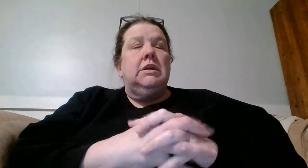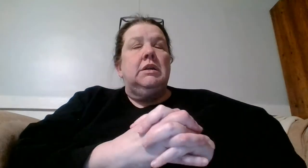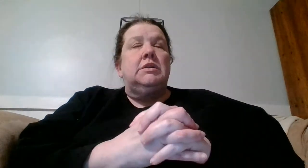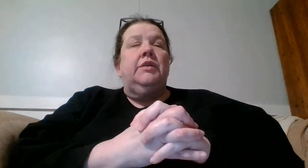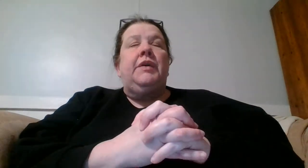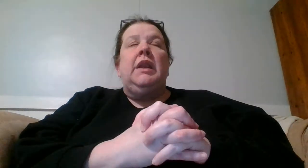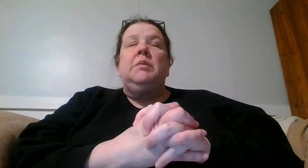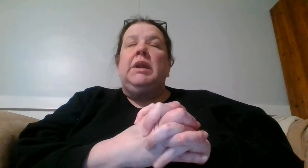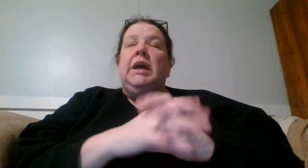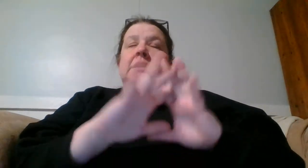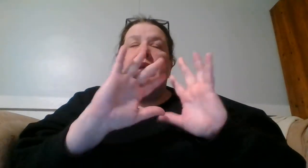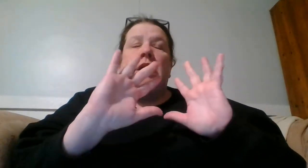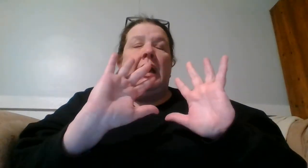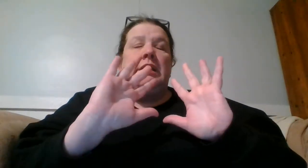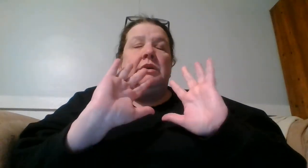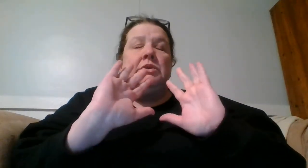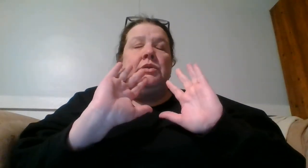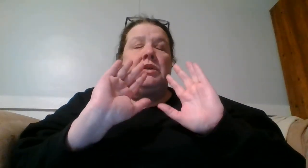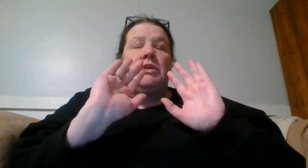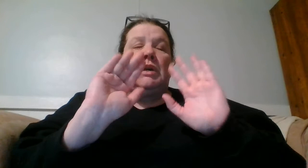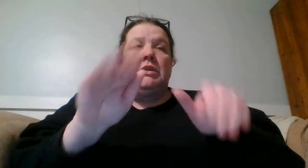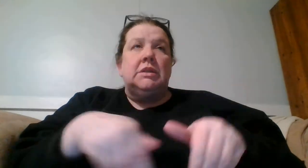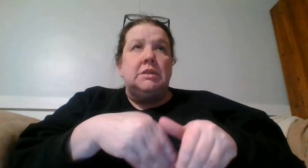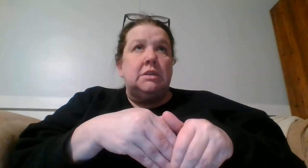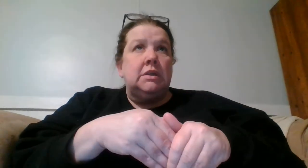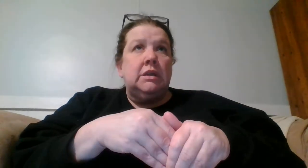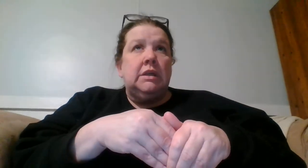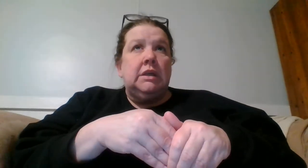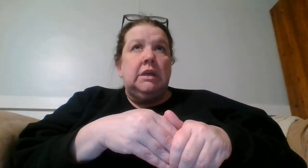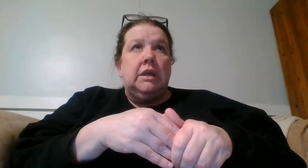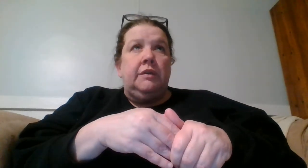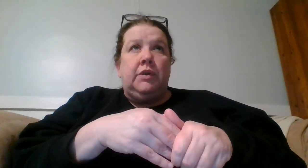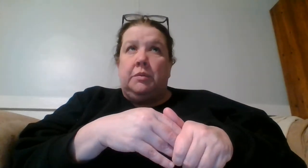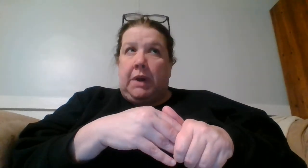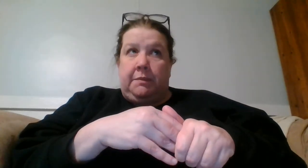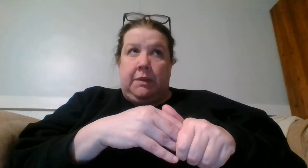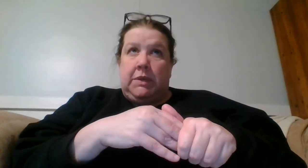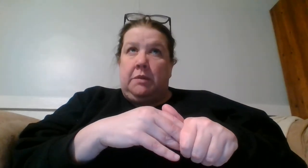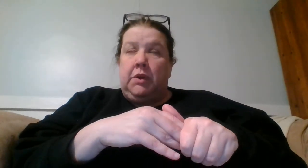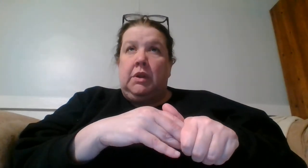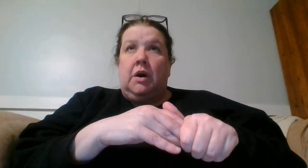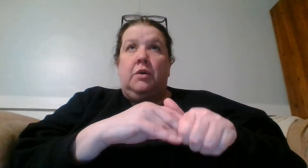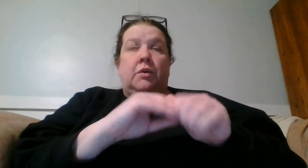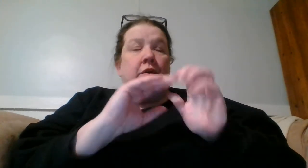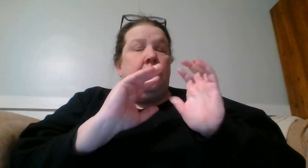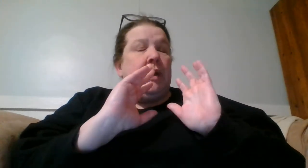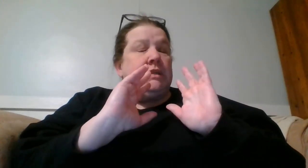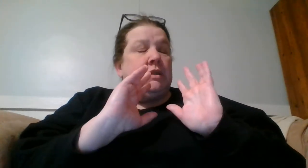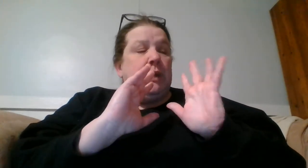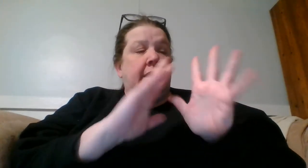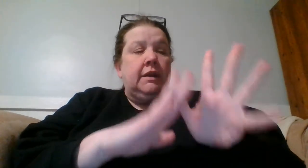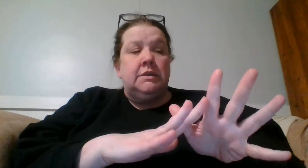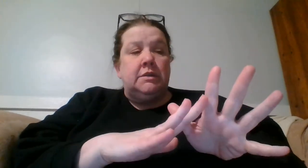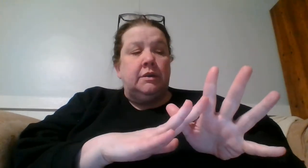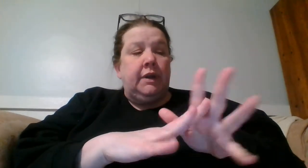so if anybody has any ideas or suggestions if you could pop them down below message me on Instagram